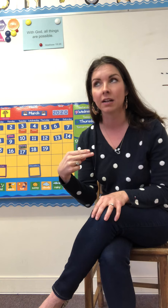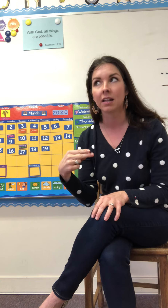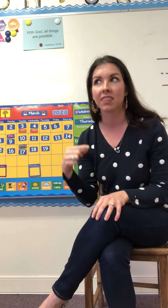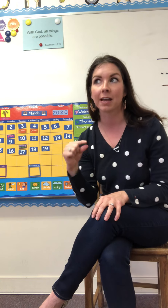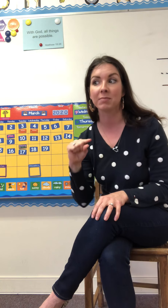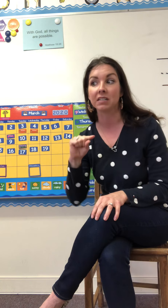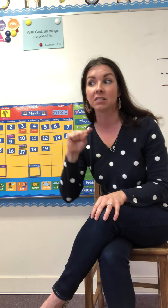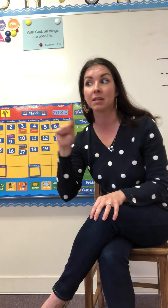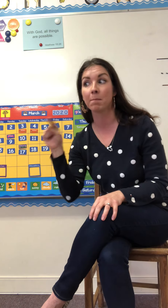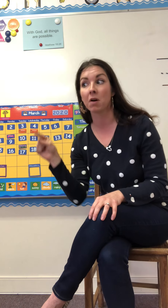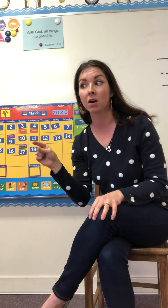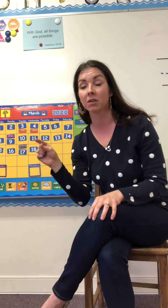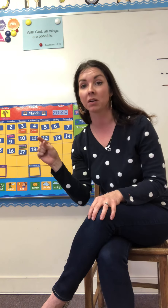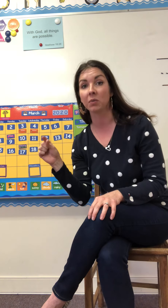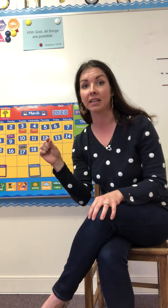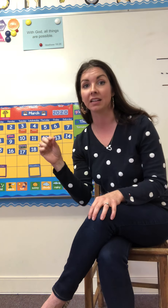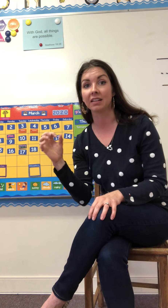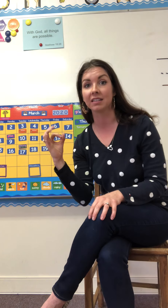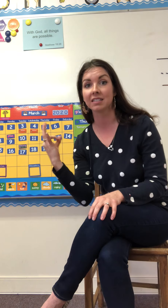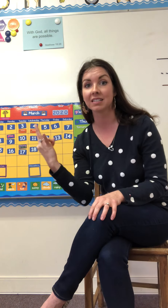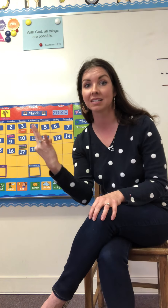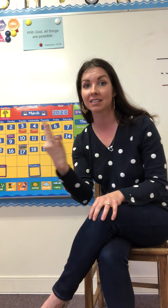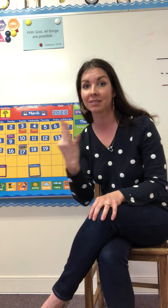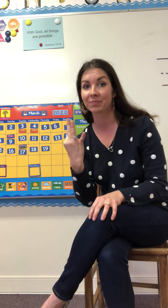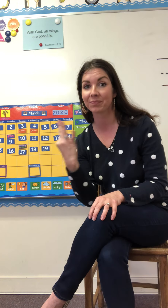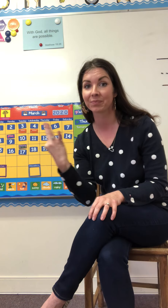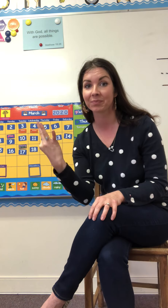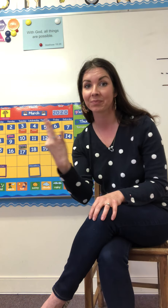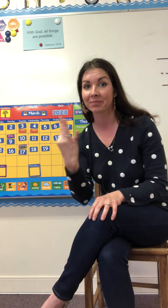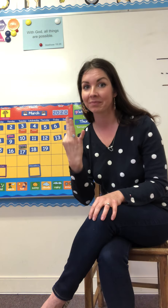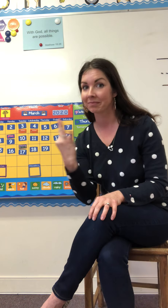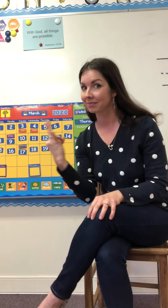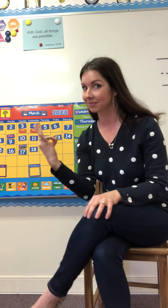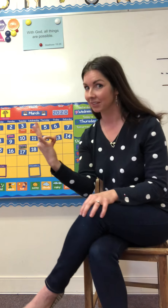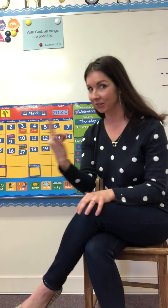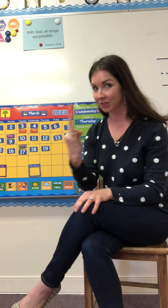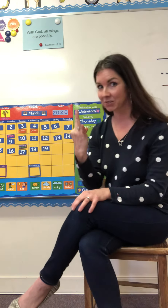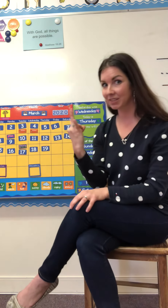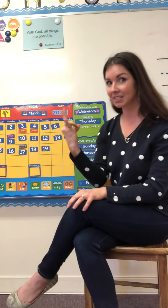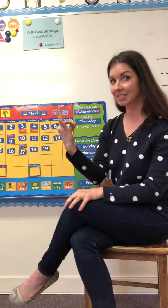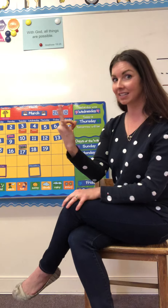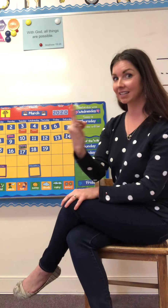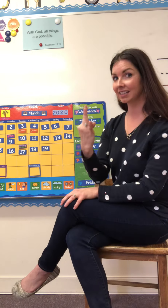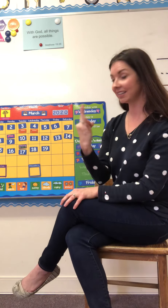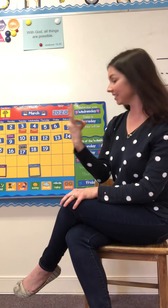that means tomorrow is who knows what this is?